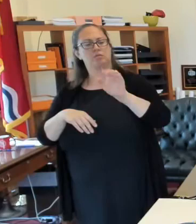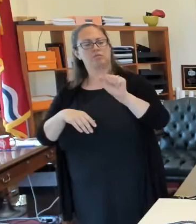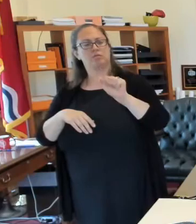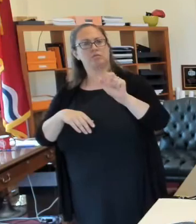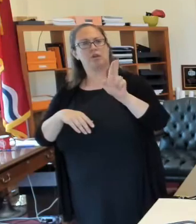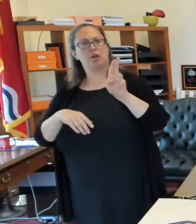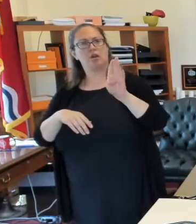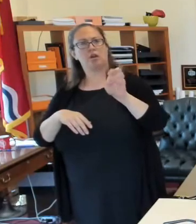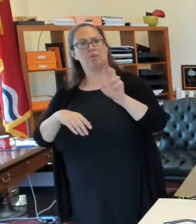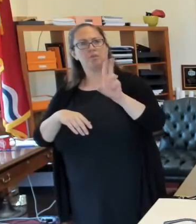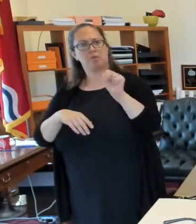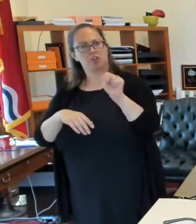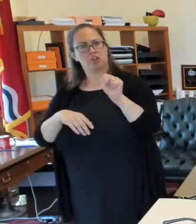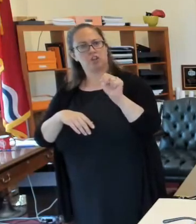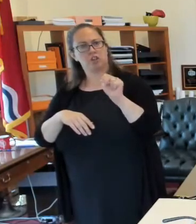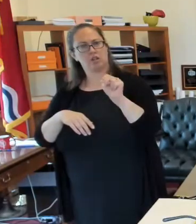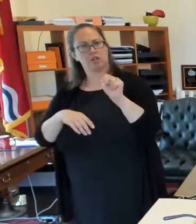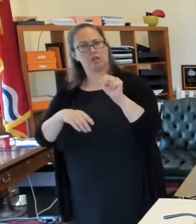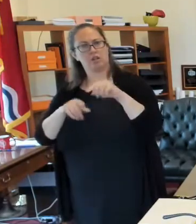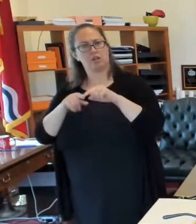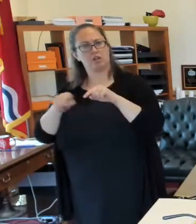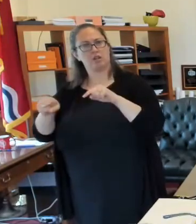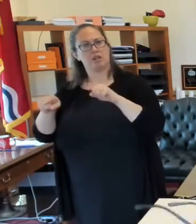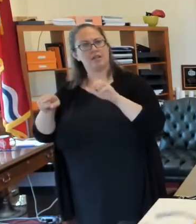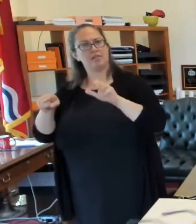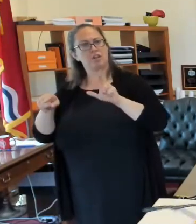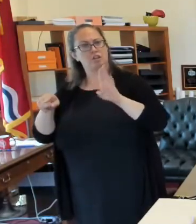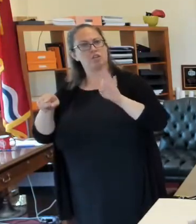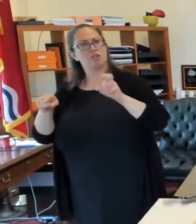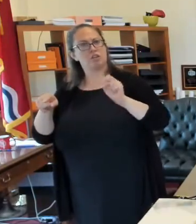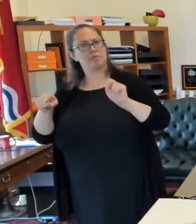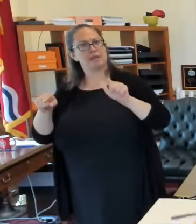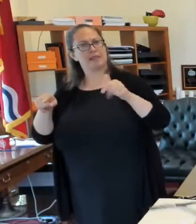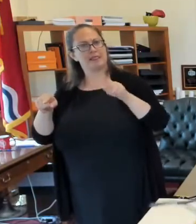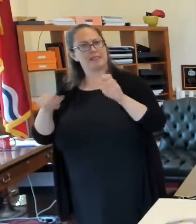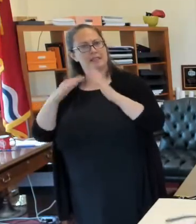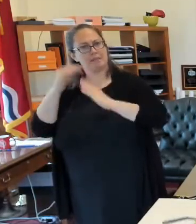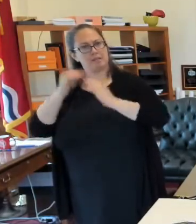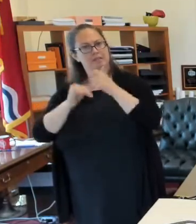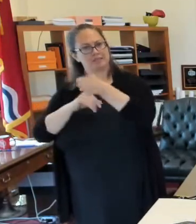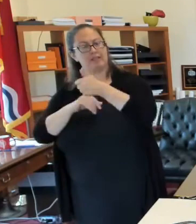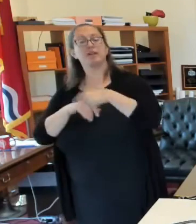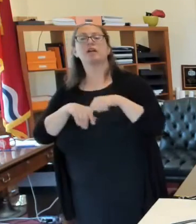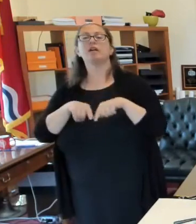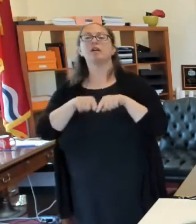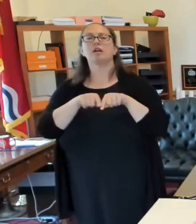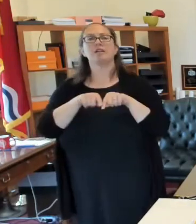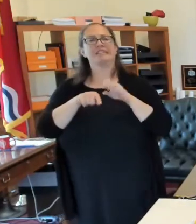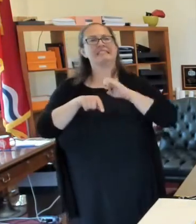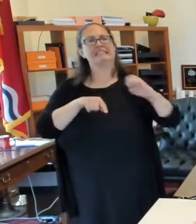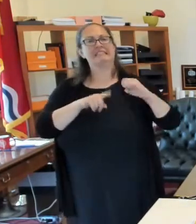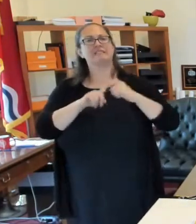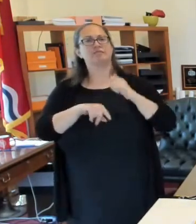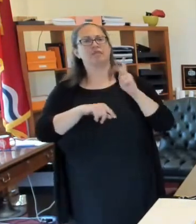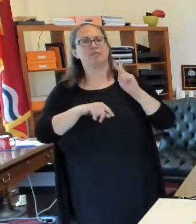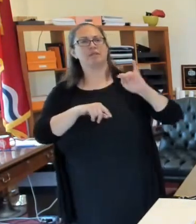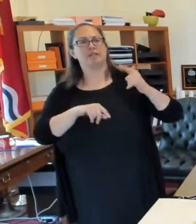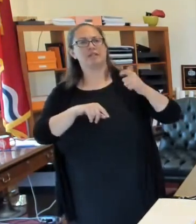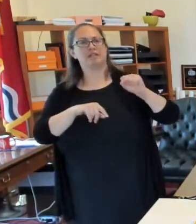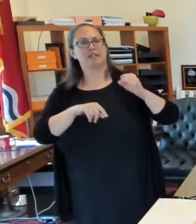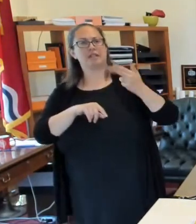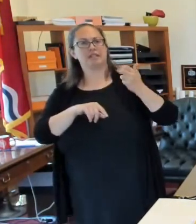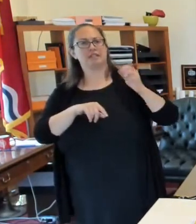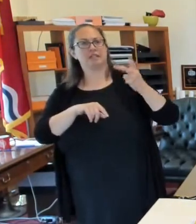just one block, uh, east, one block east of King's Highway. So, it's 1330